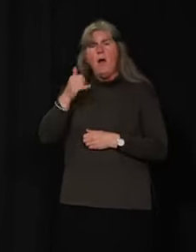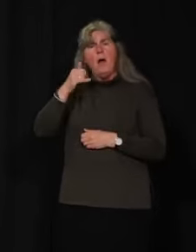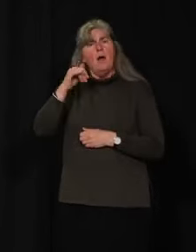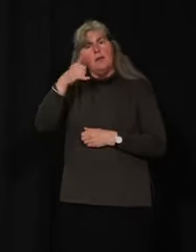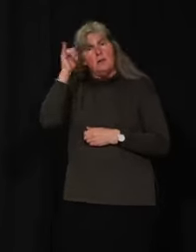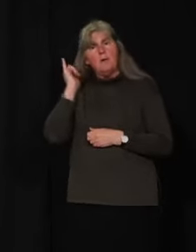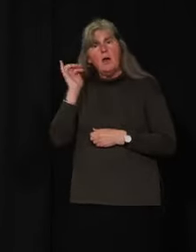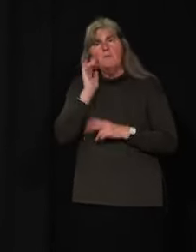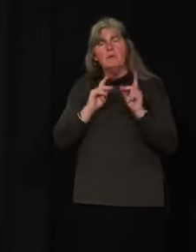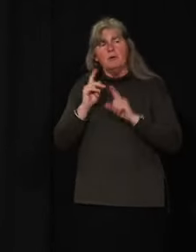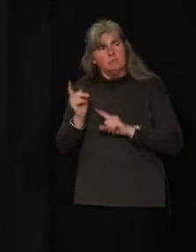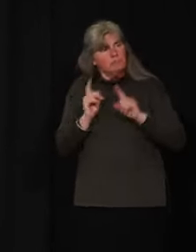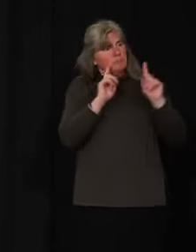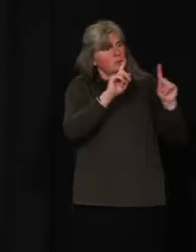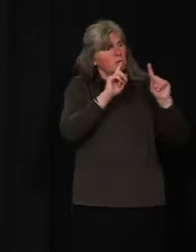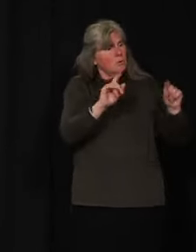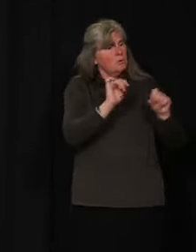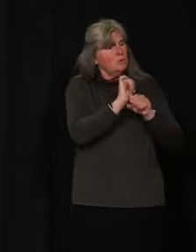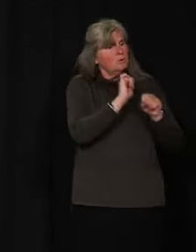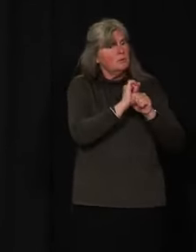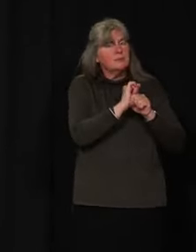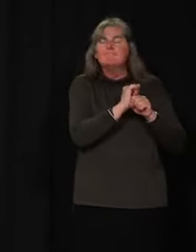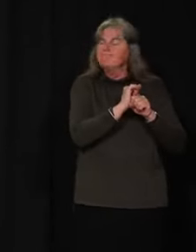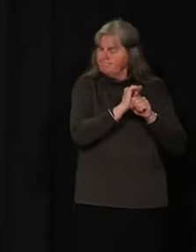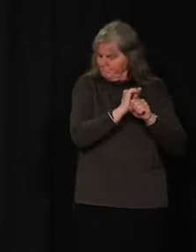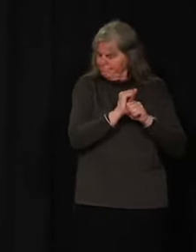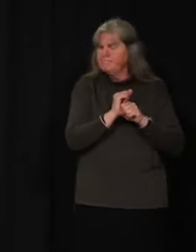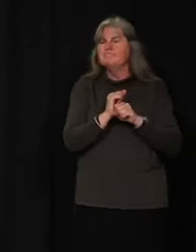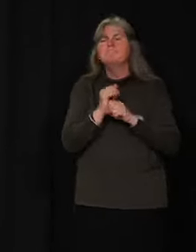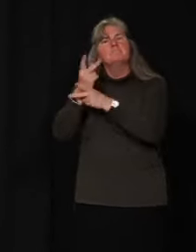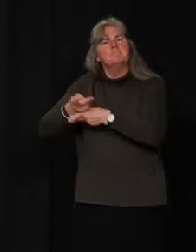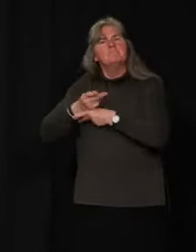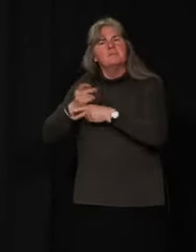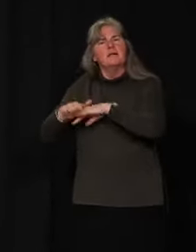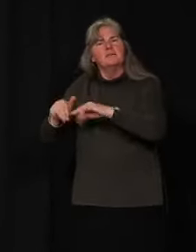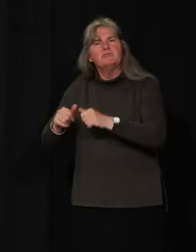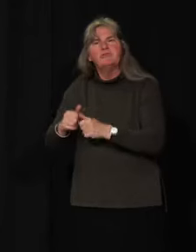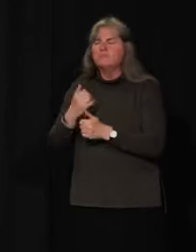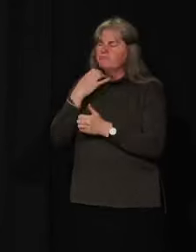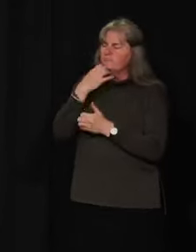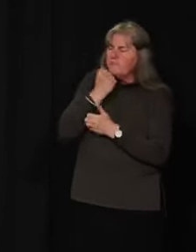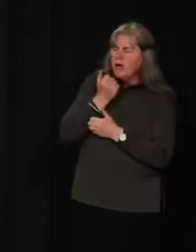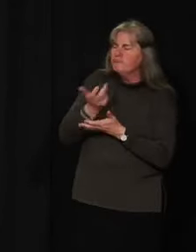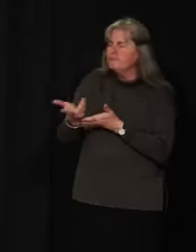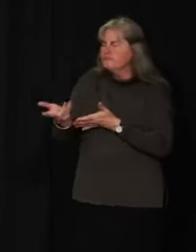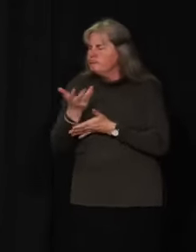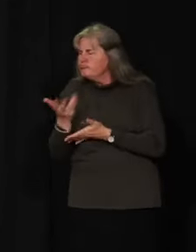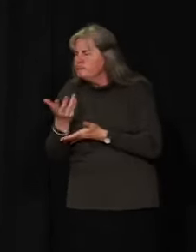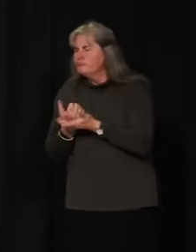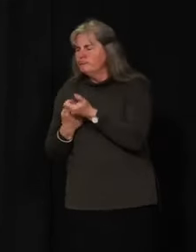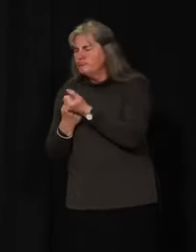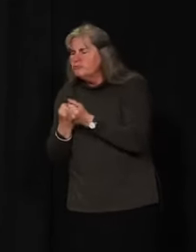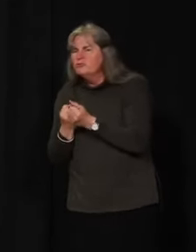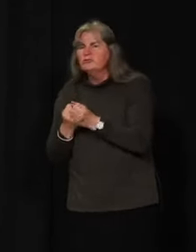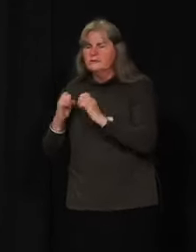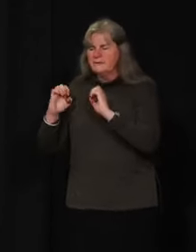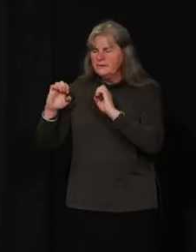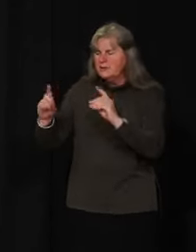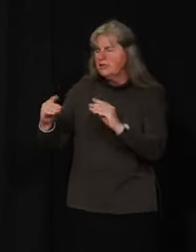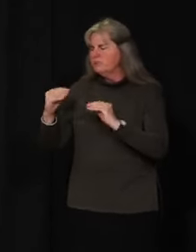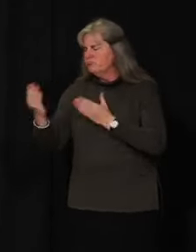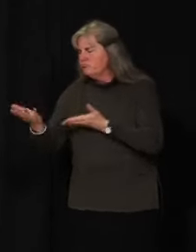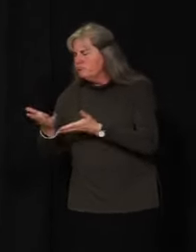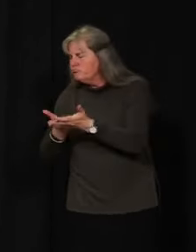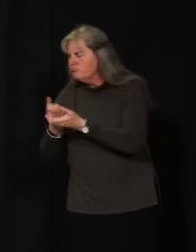go to work every day and that our children are taken care of, they are nurtured, educated at the